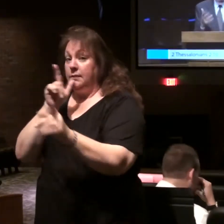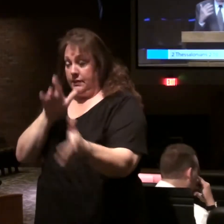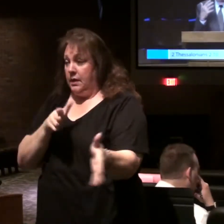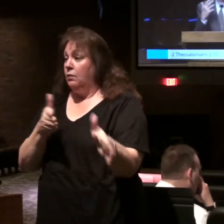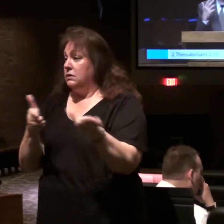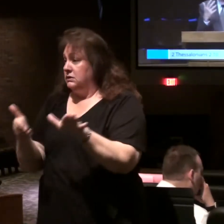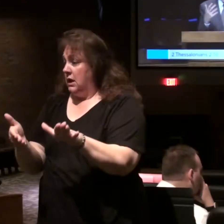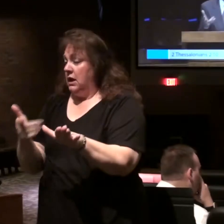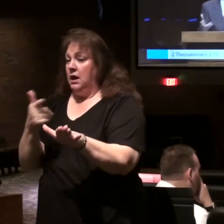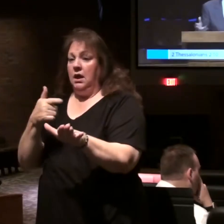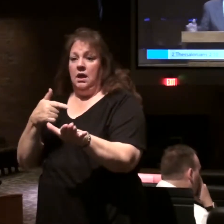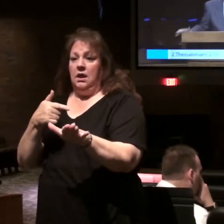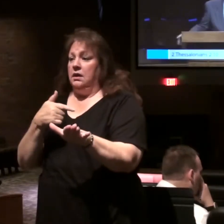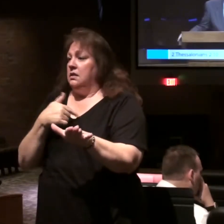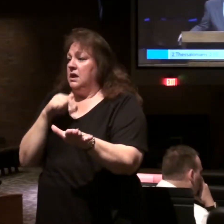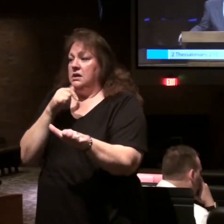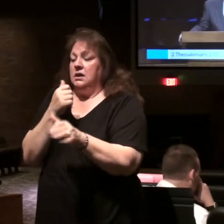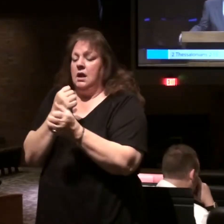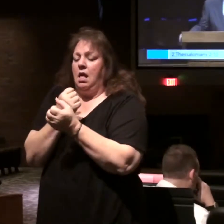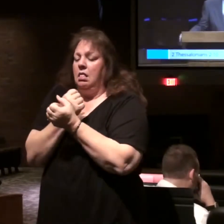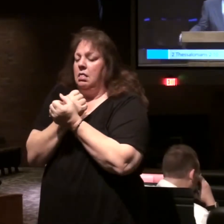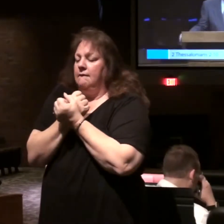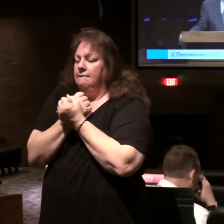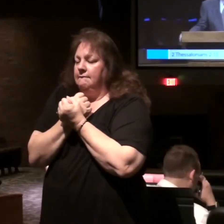because they did not love